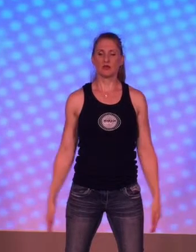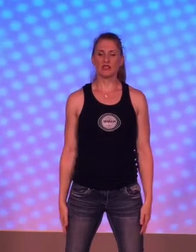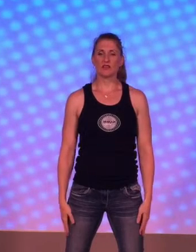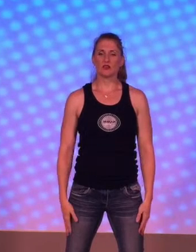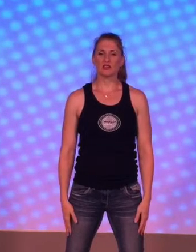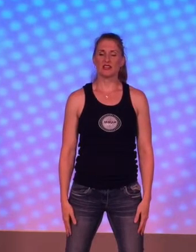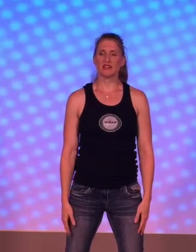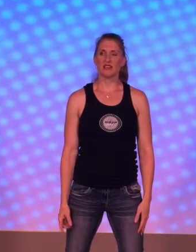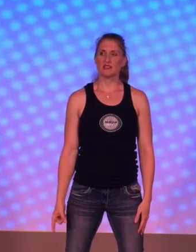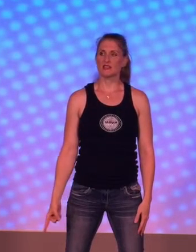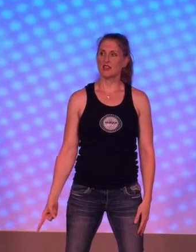Believer looks like this.